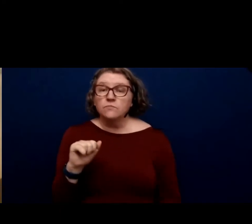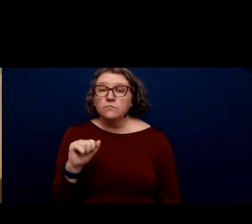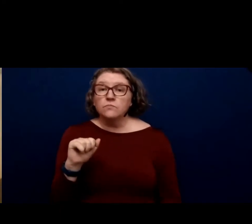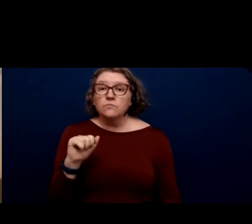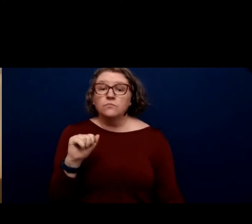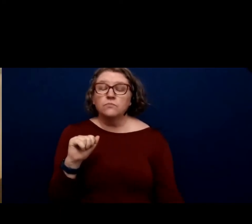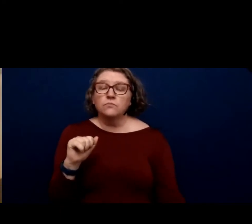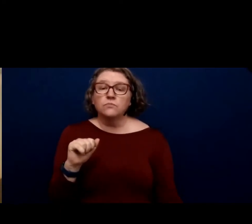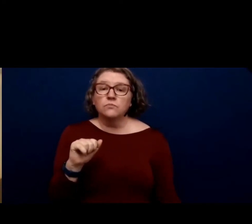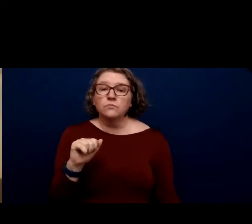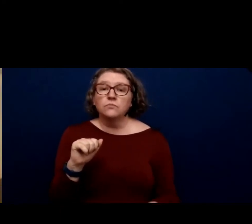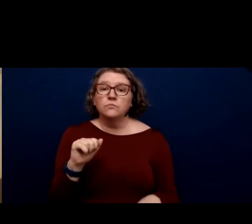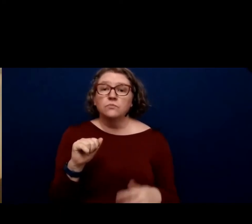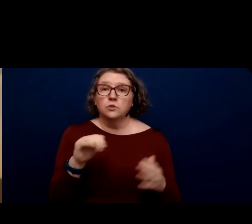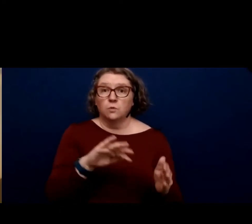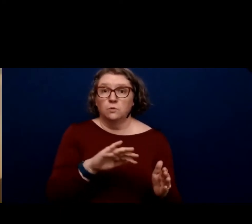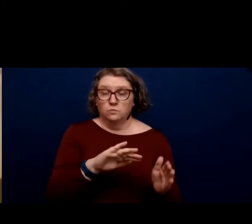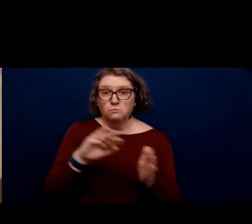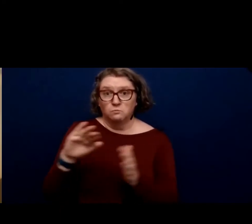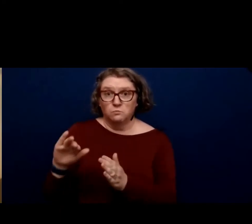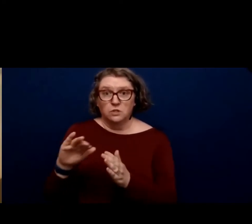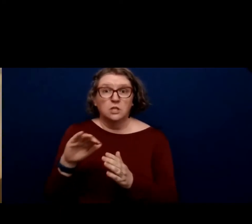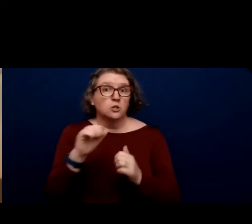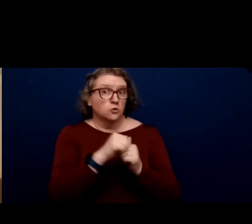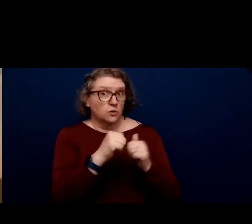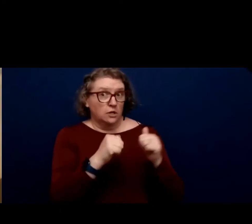the structure of the ARA